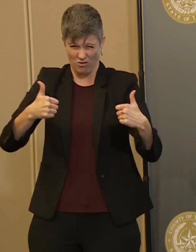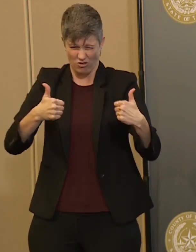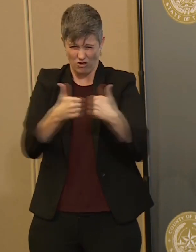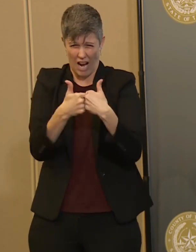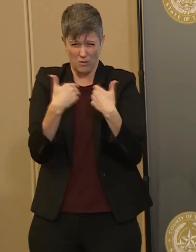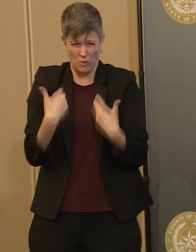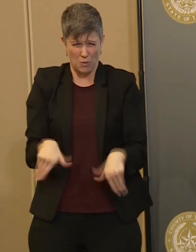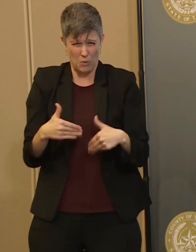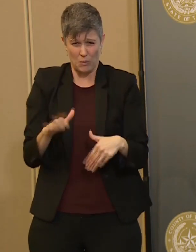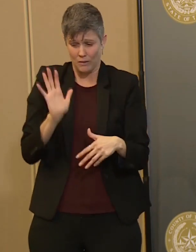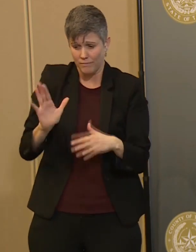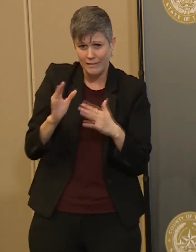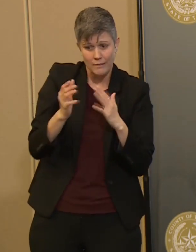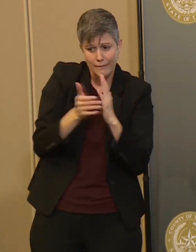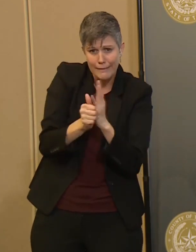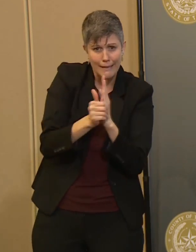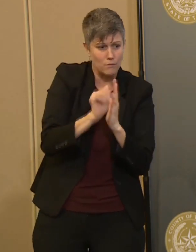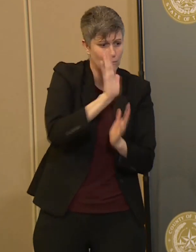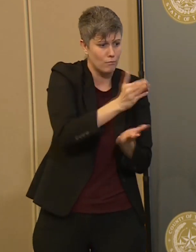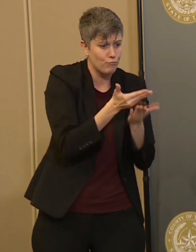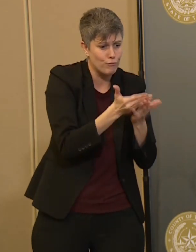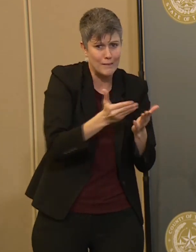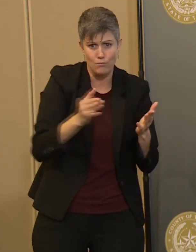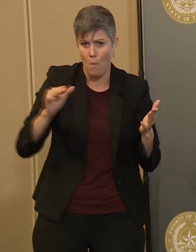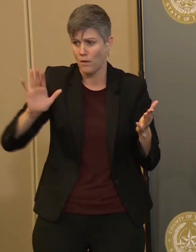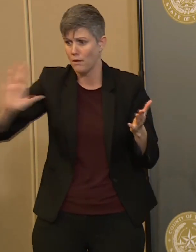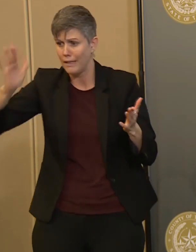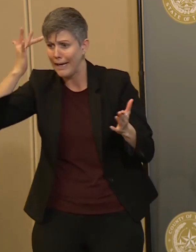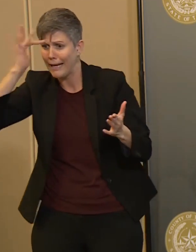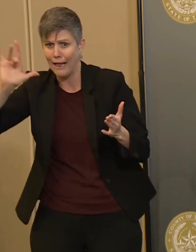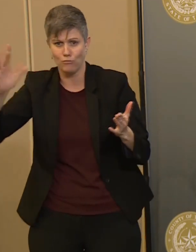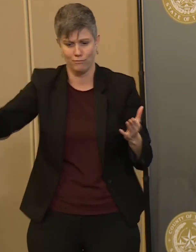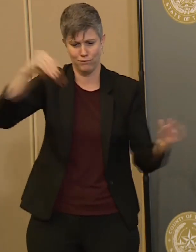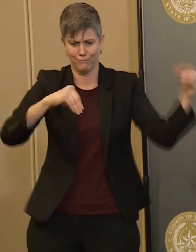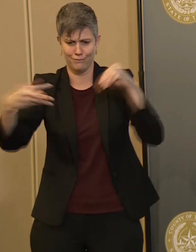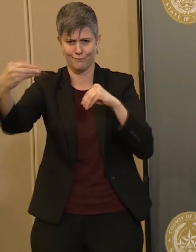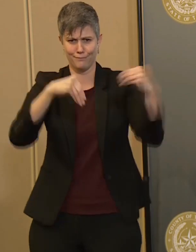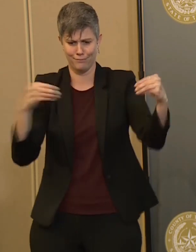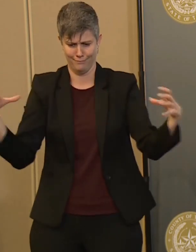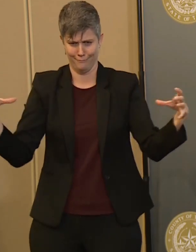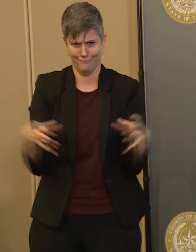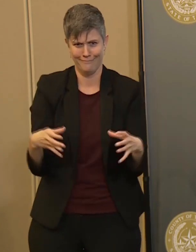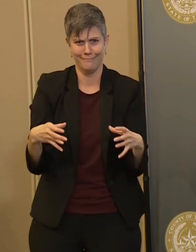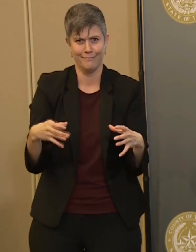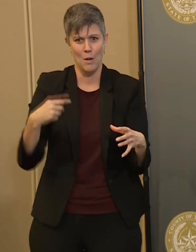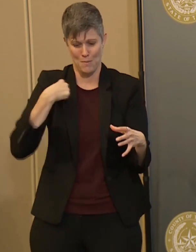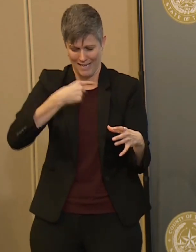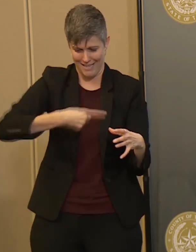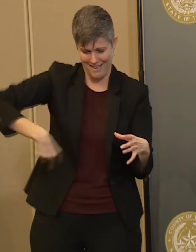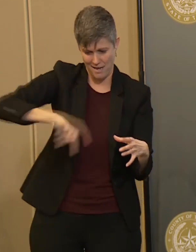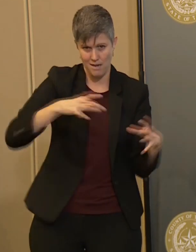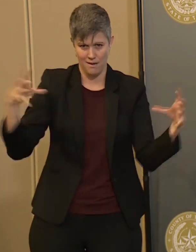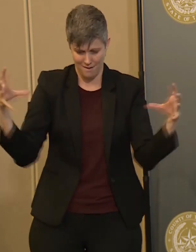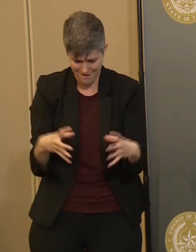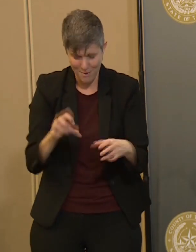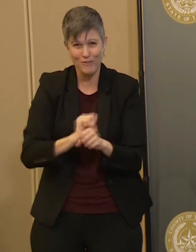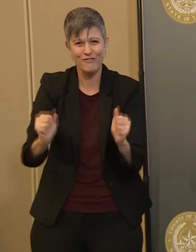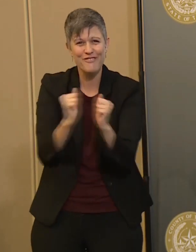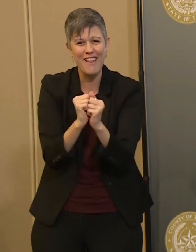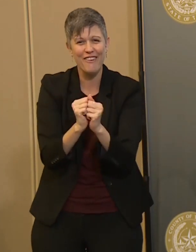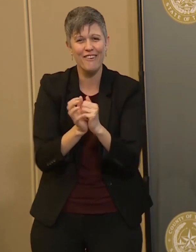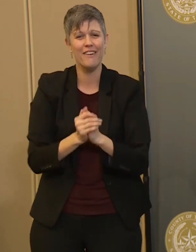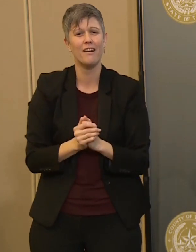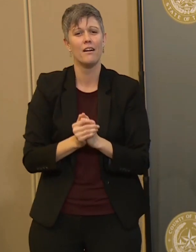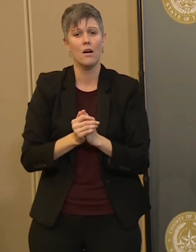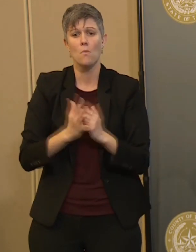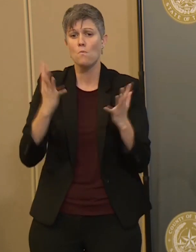their resources, and their ingenuity. We are all in this together. So with that, I'd like to kick it over to questions.